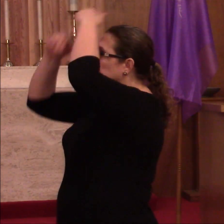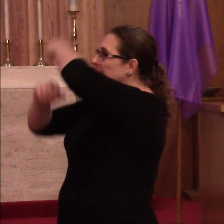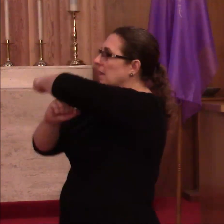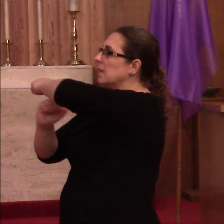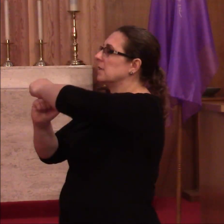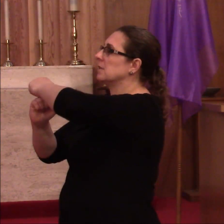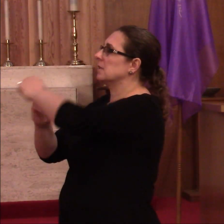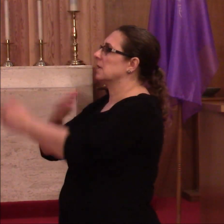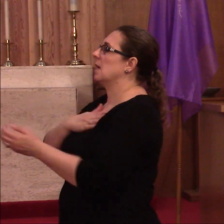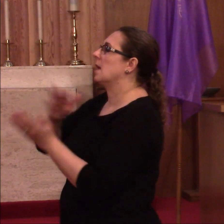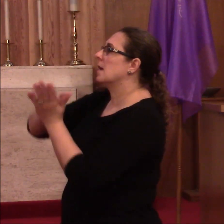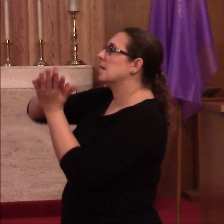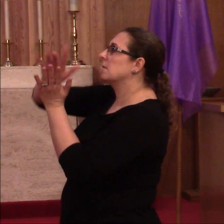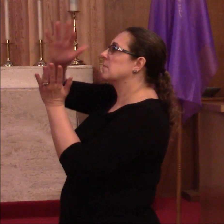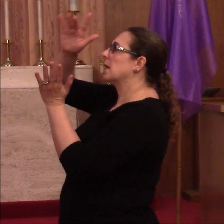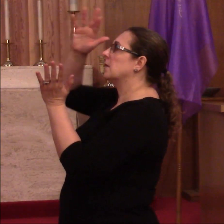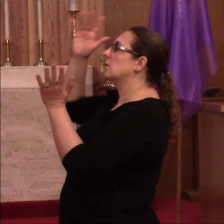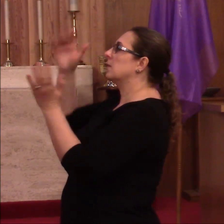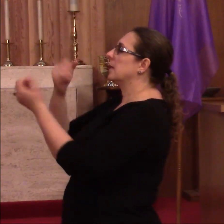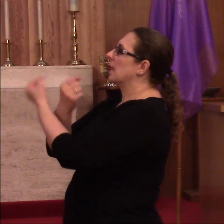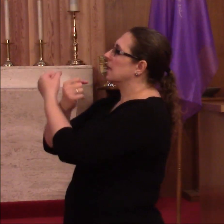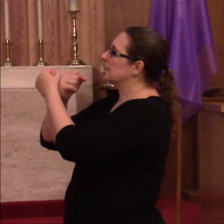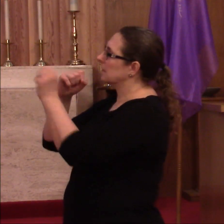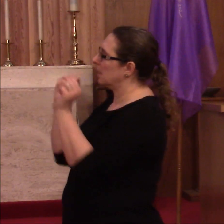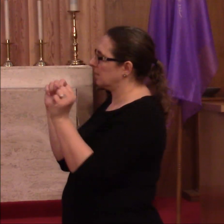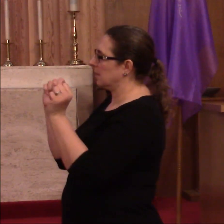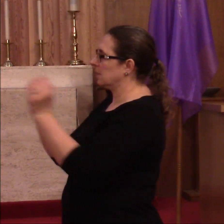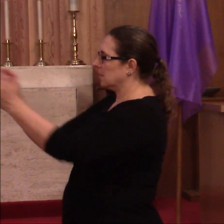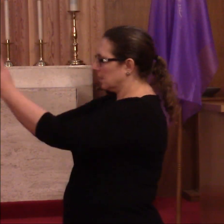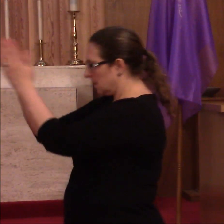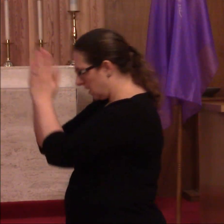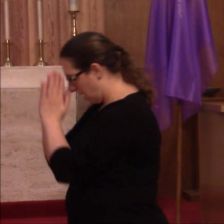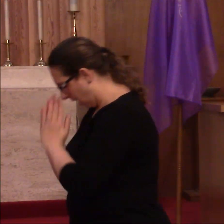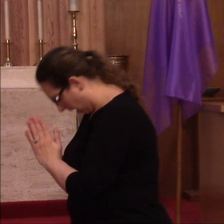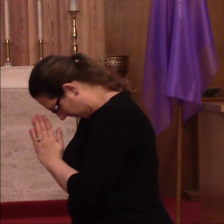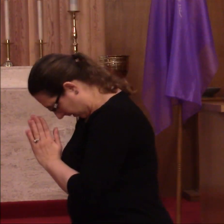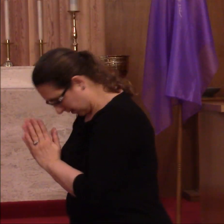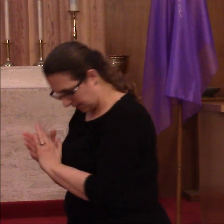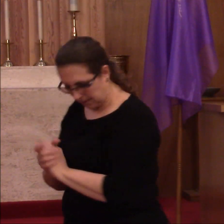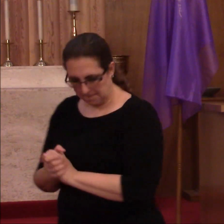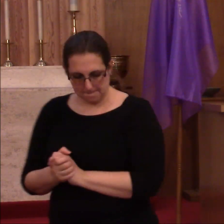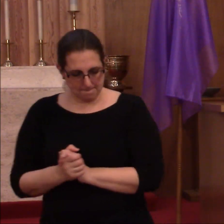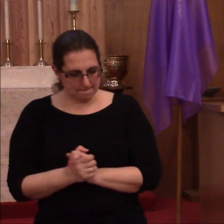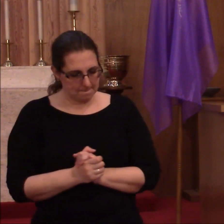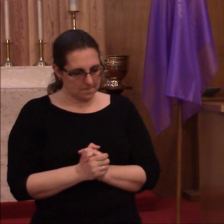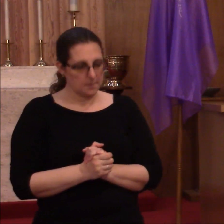my hope's foundation, and my glory and salvation. Amen.